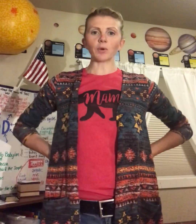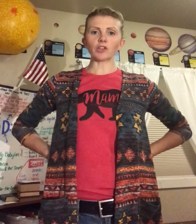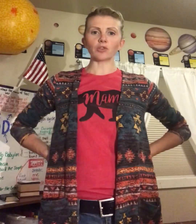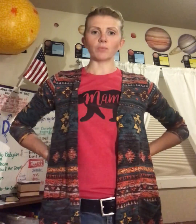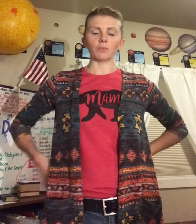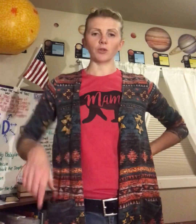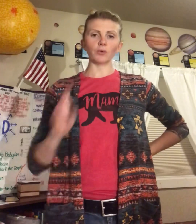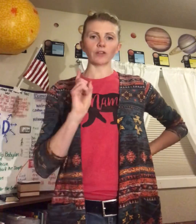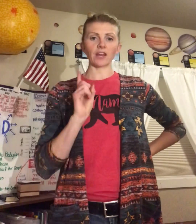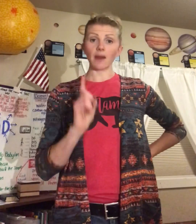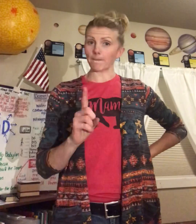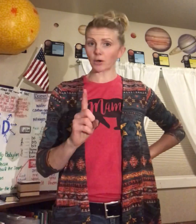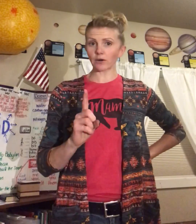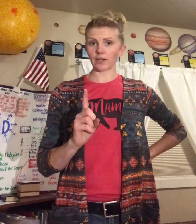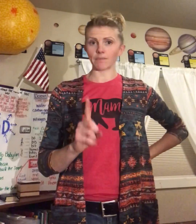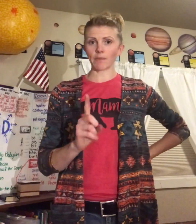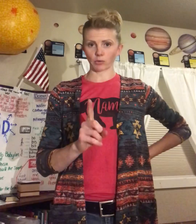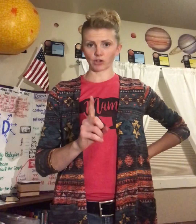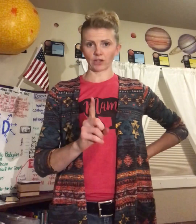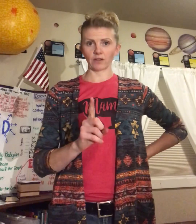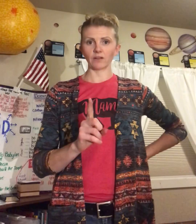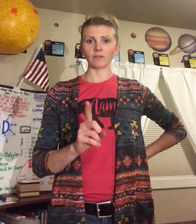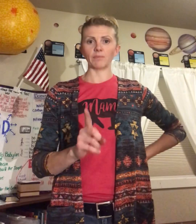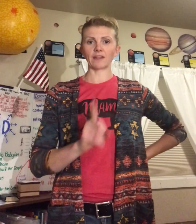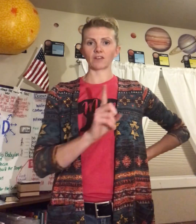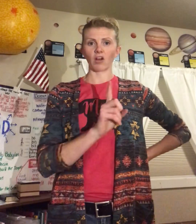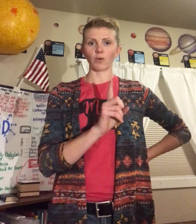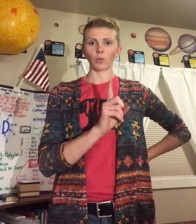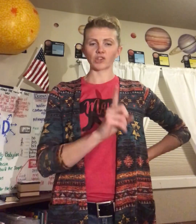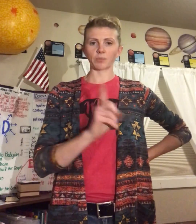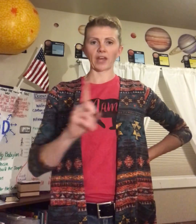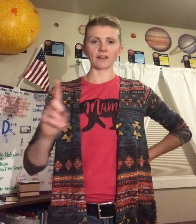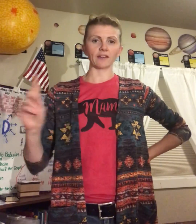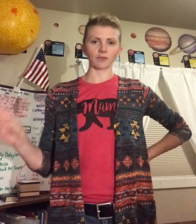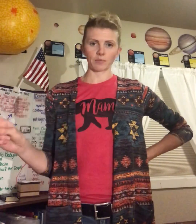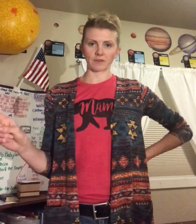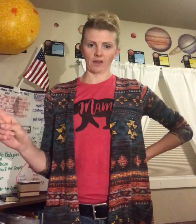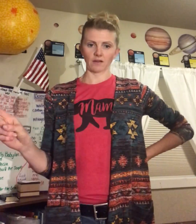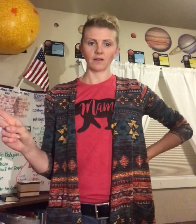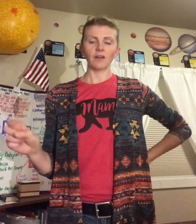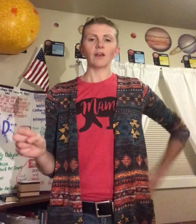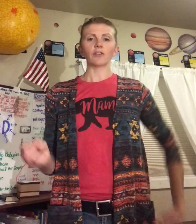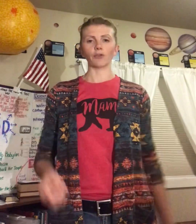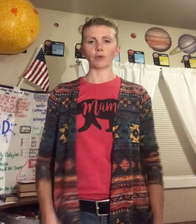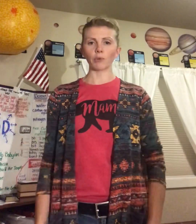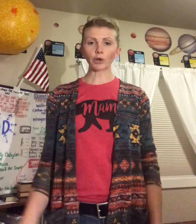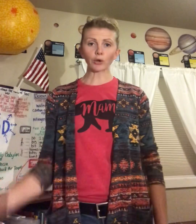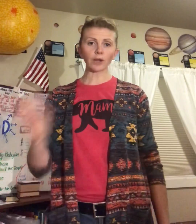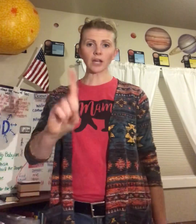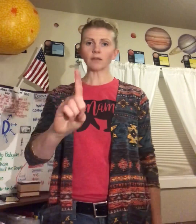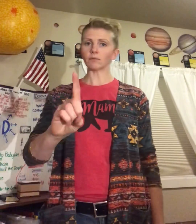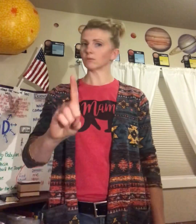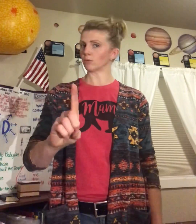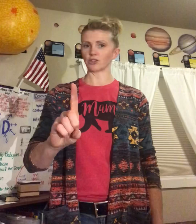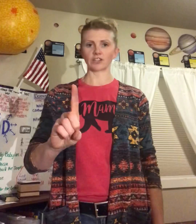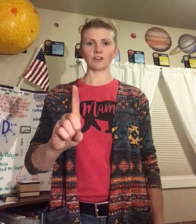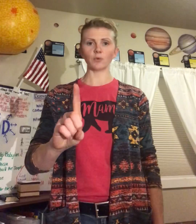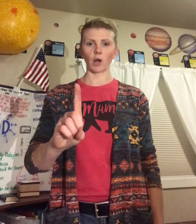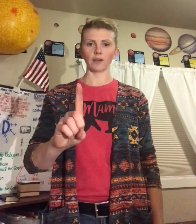going to use a number in my motion based on which planet it is from the sun. So for Mercury, we're just going to do one.